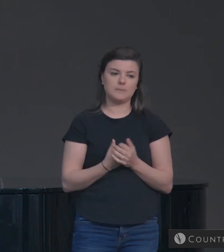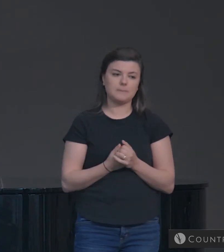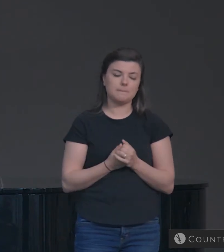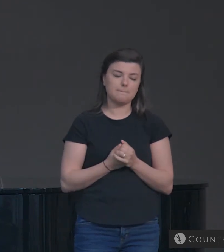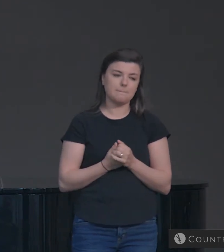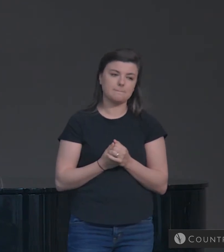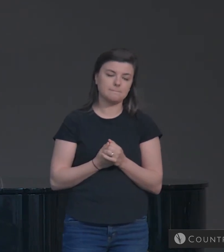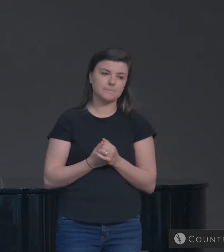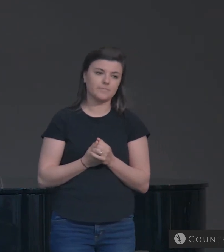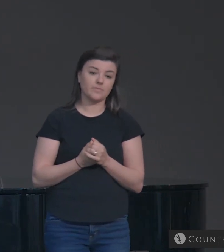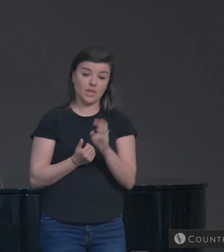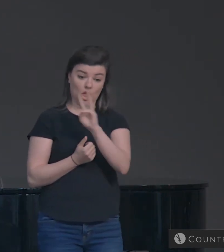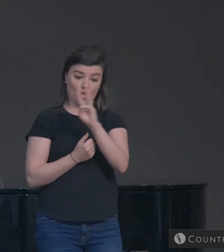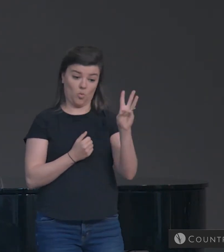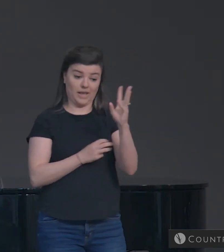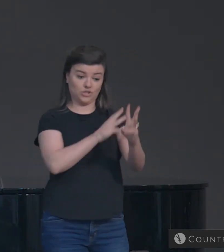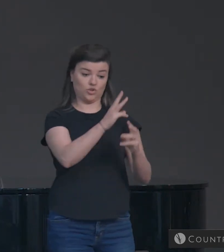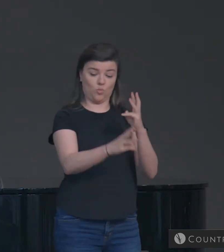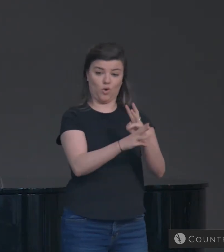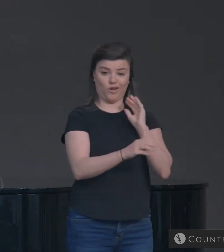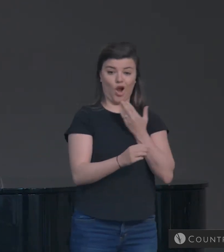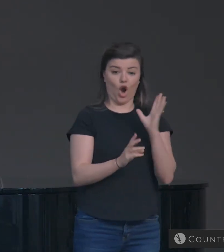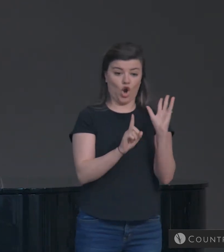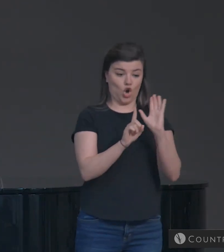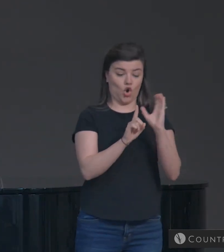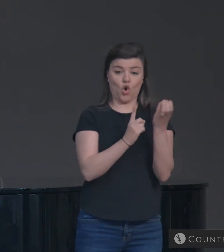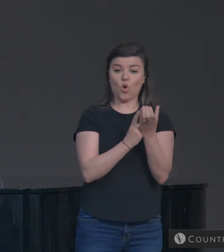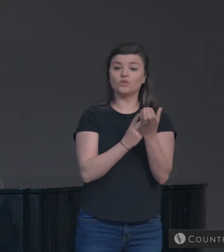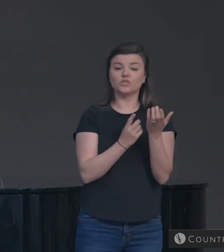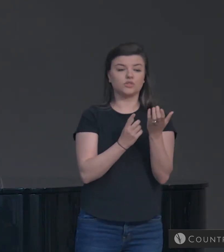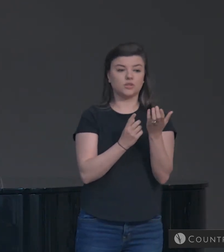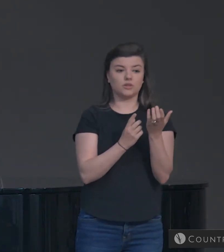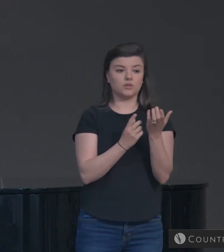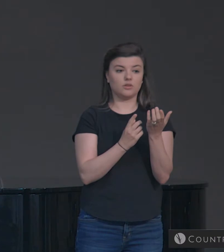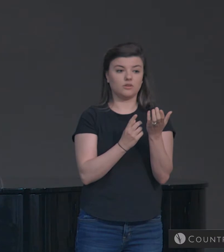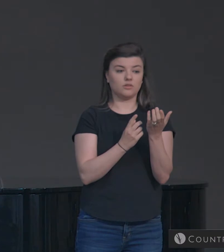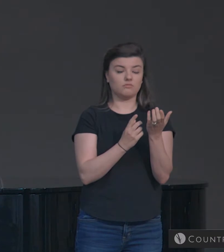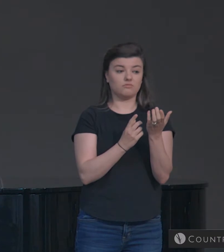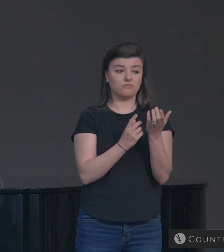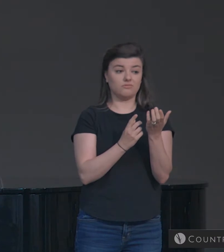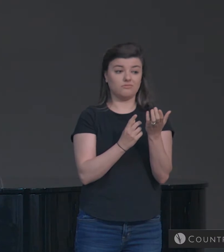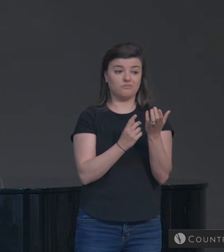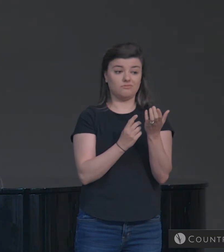In the western world our culture has reached a place of almost complete denial.